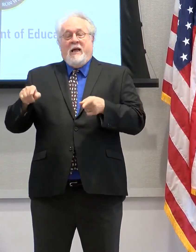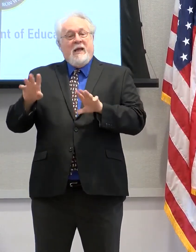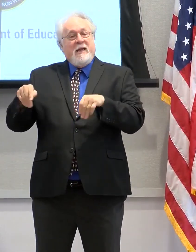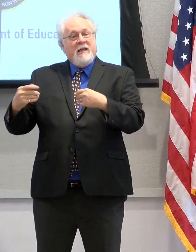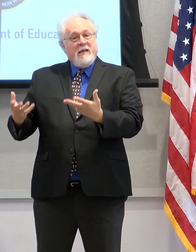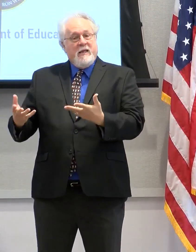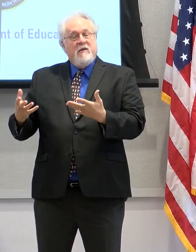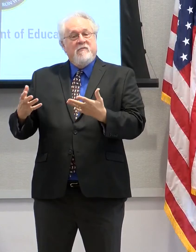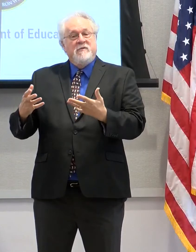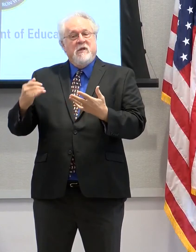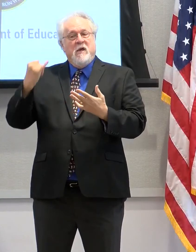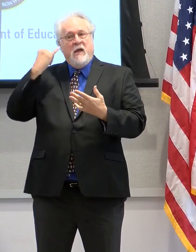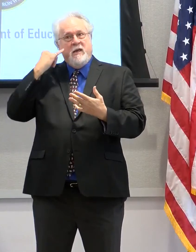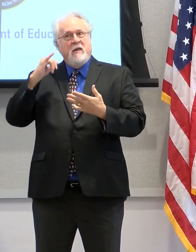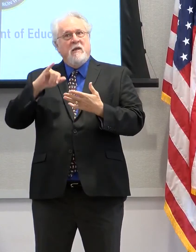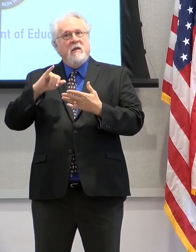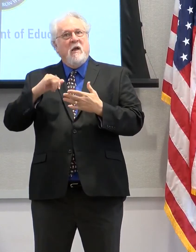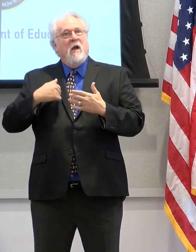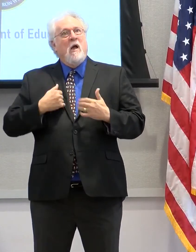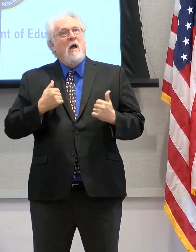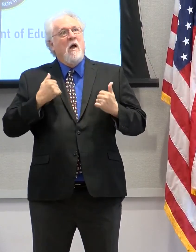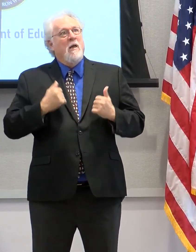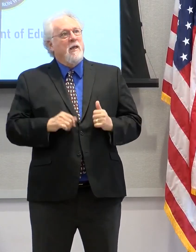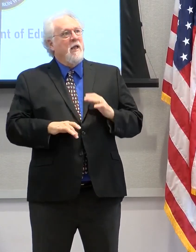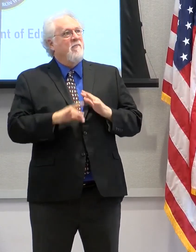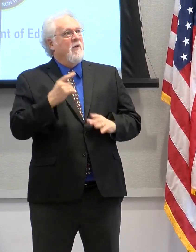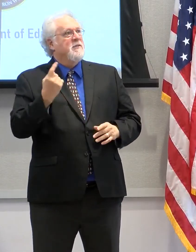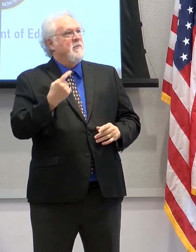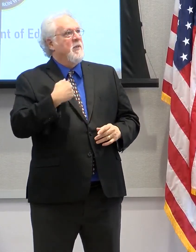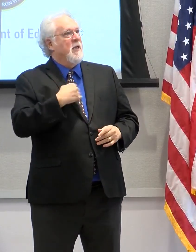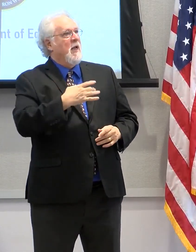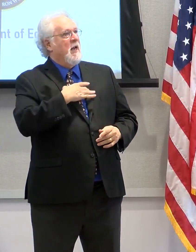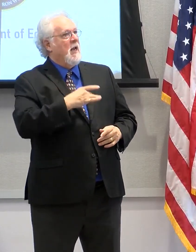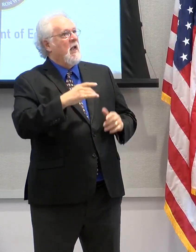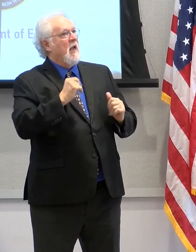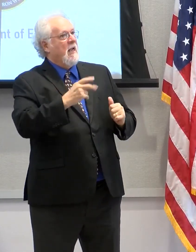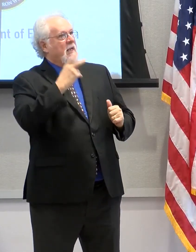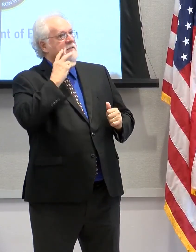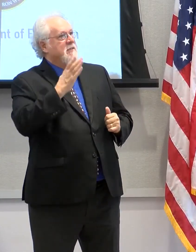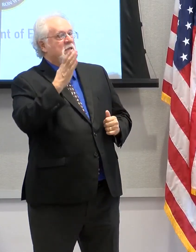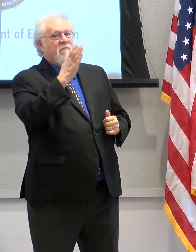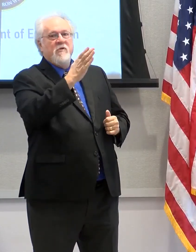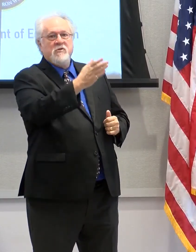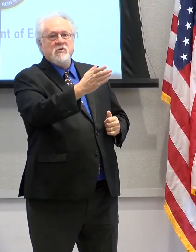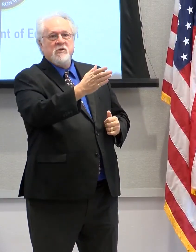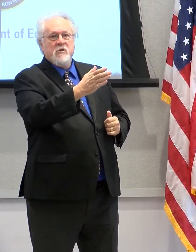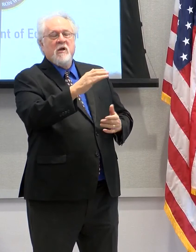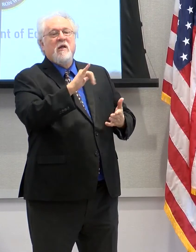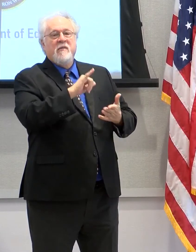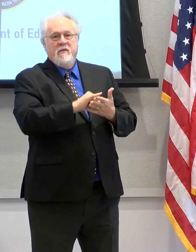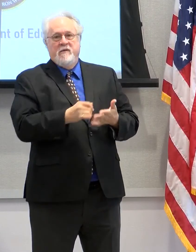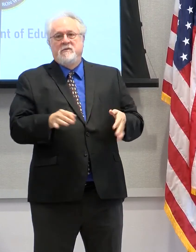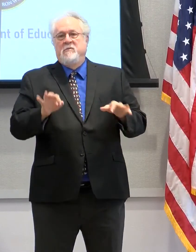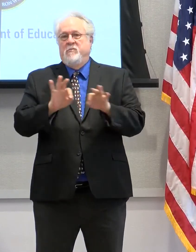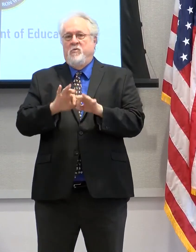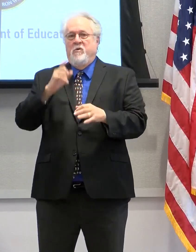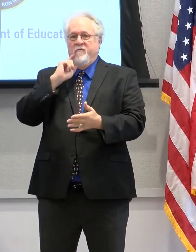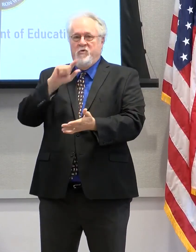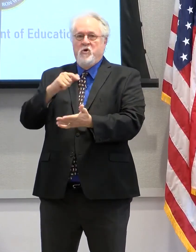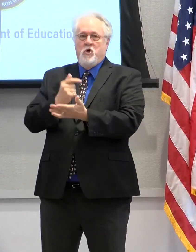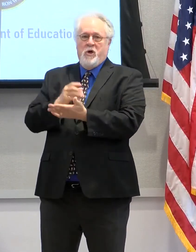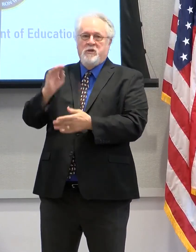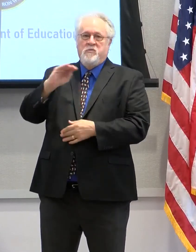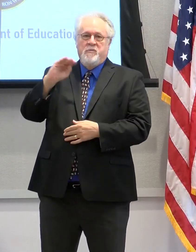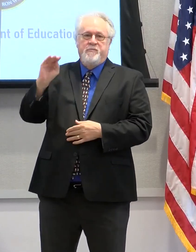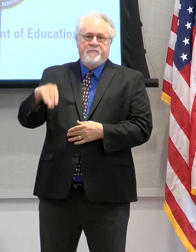students that idea or that spark that I can find something that I like and I think I can see a future in it. And for us that's critical with graduation rates.